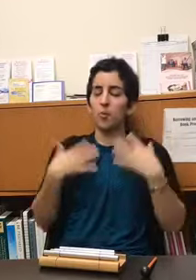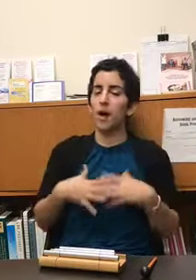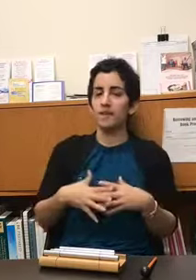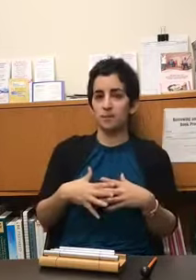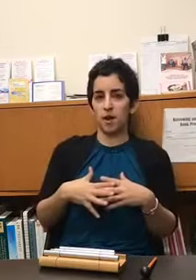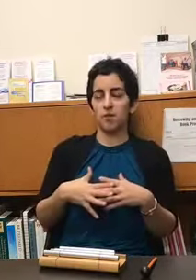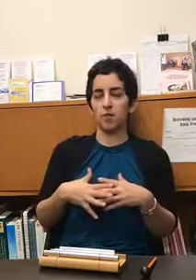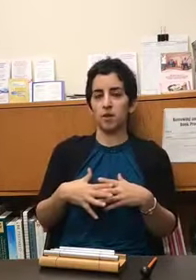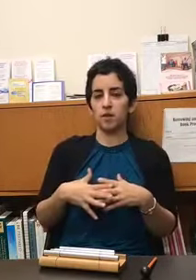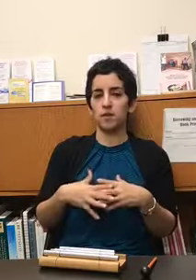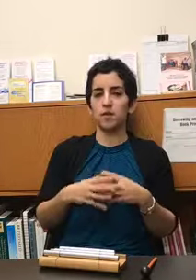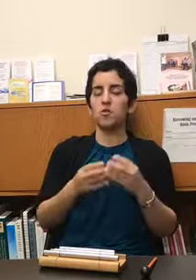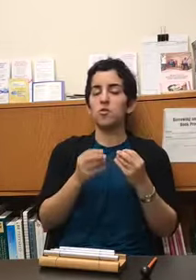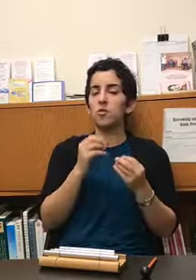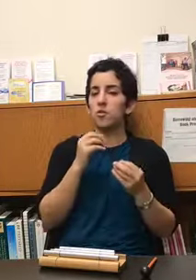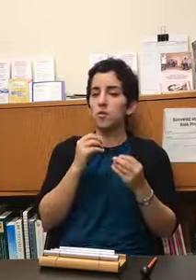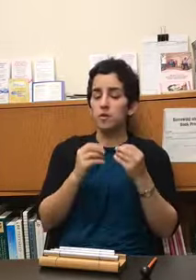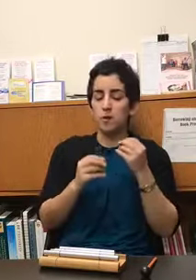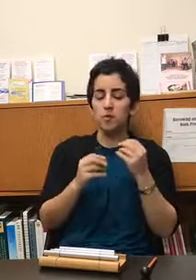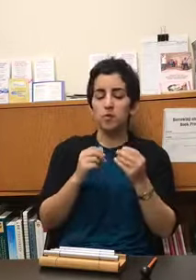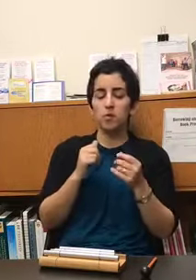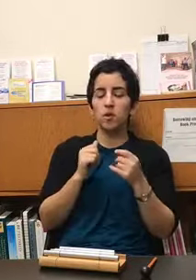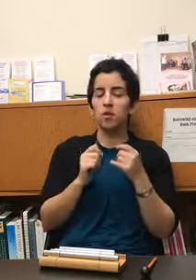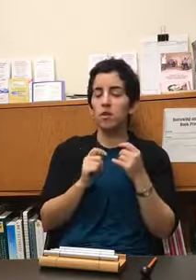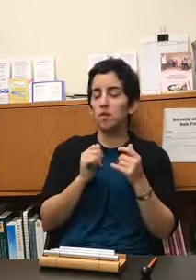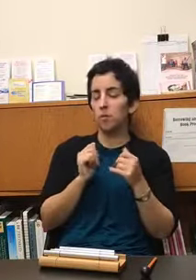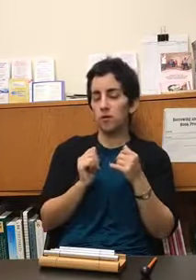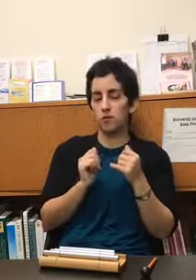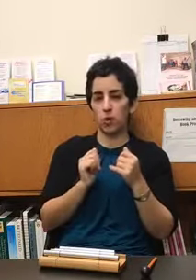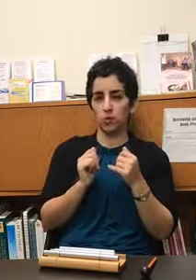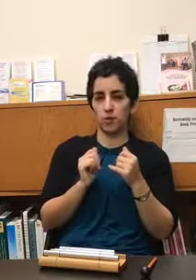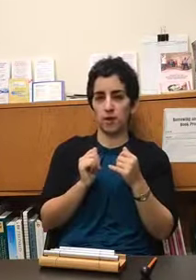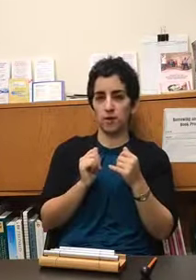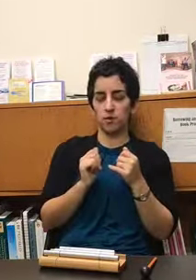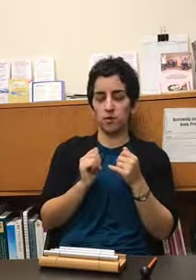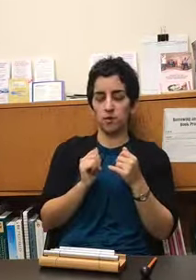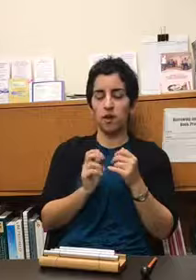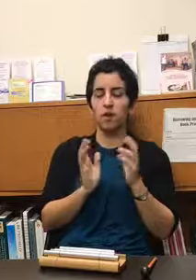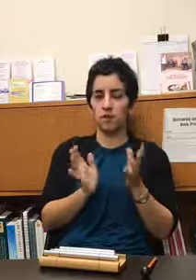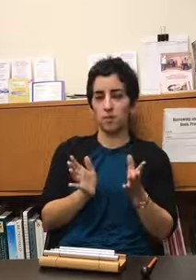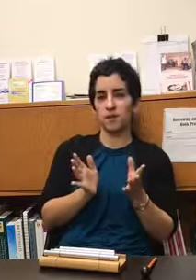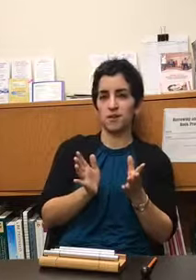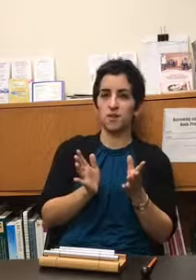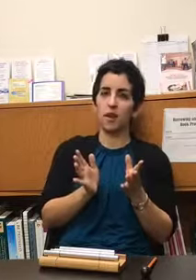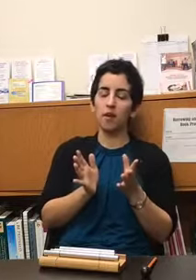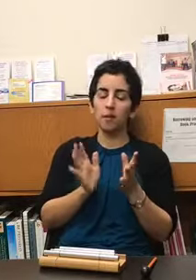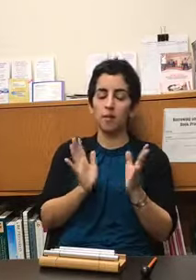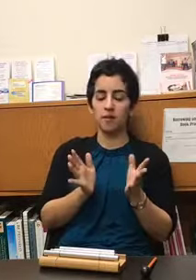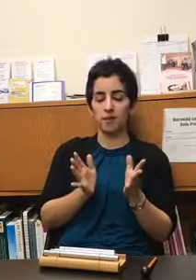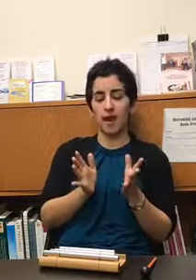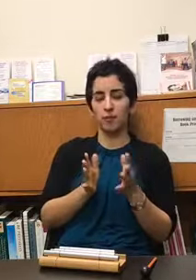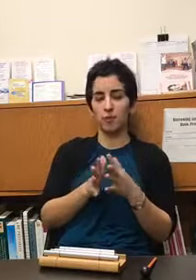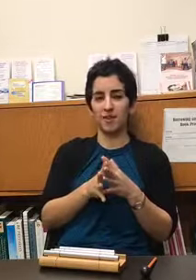practice mindfulness is through sometimes they're doing a little bit of vocal sounds and i know this might sound scary but it doesn't have to be